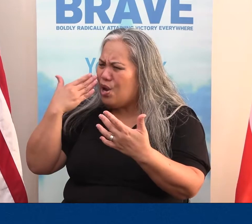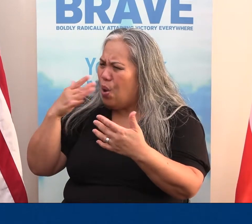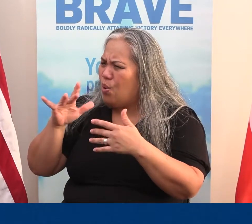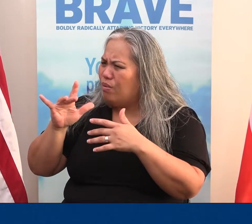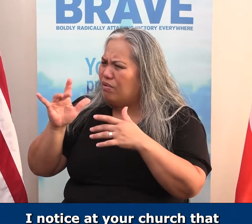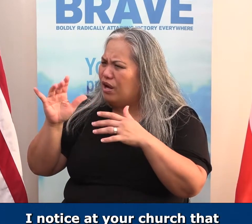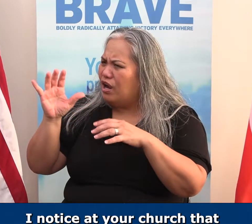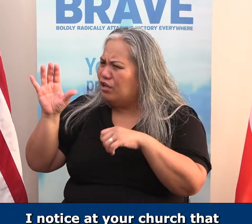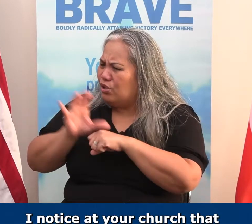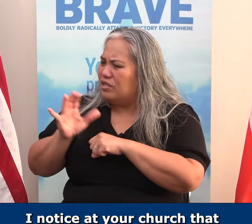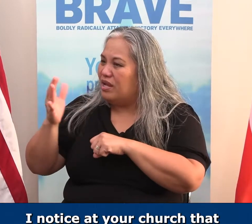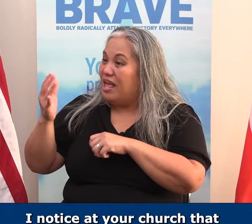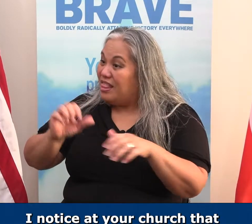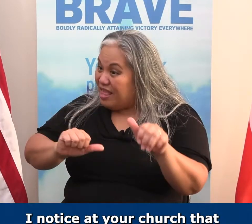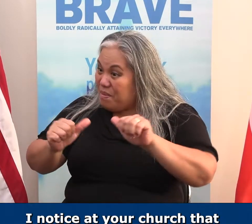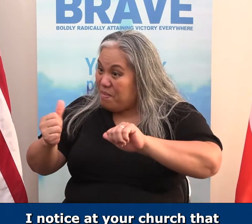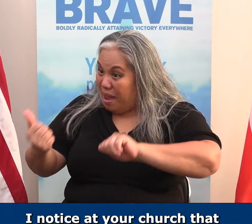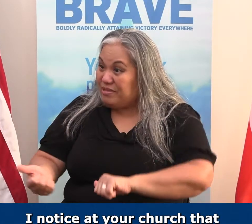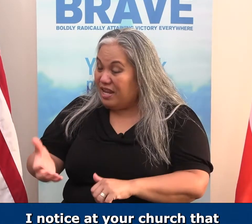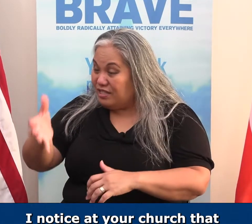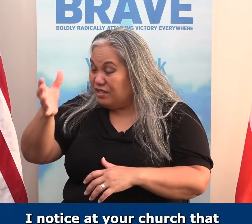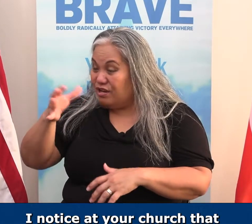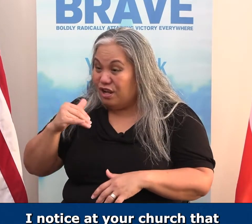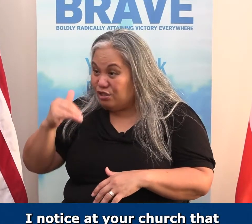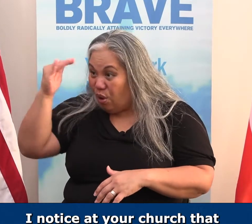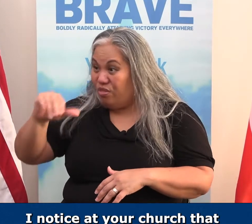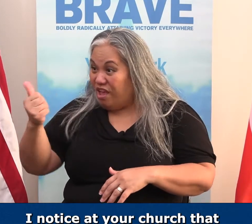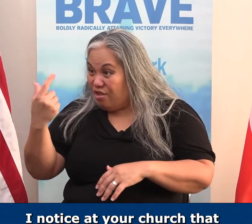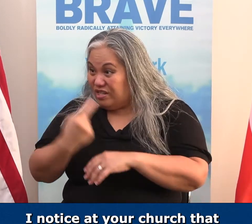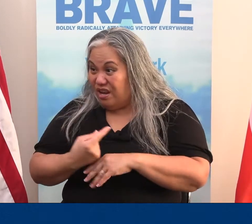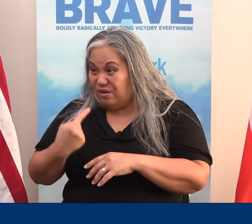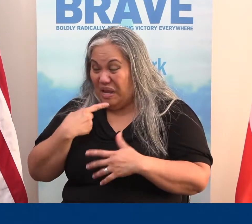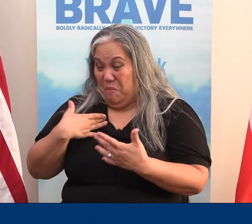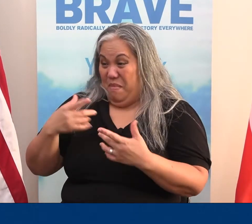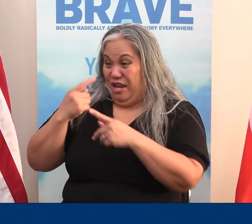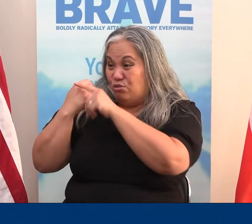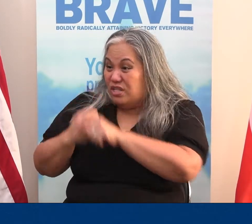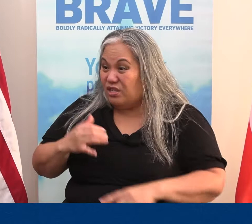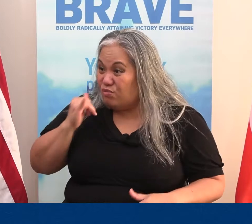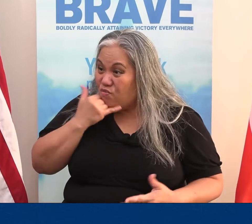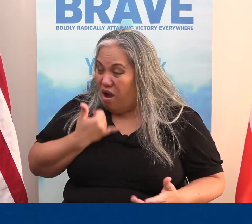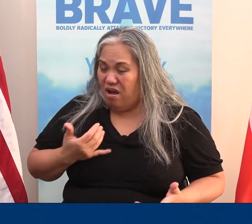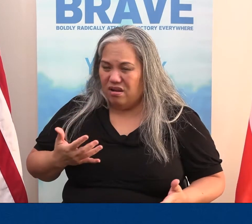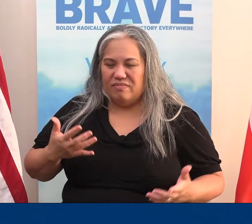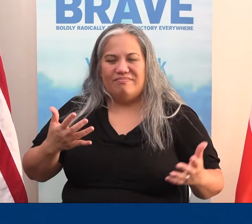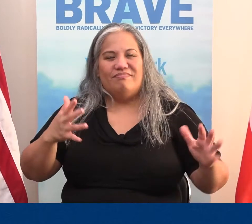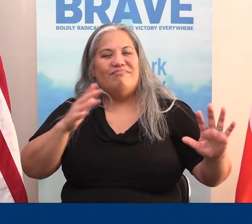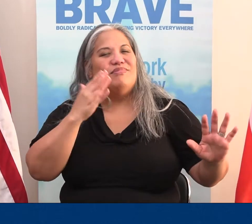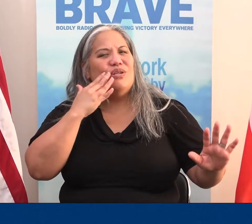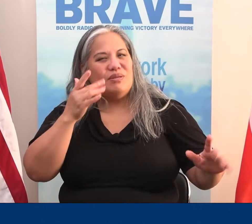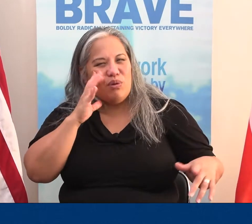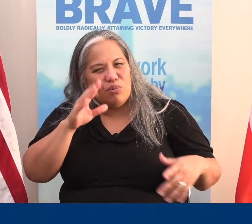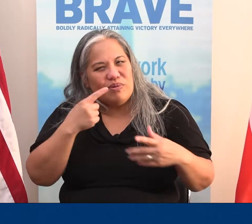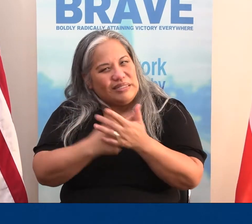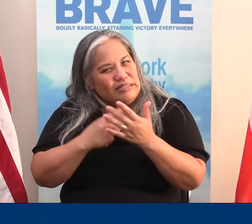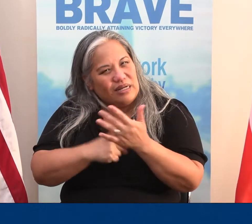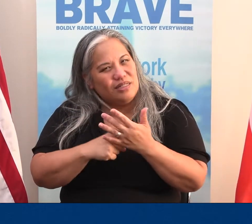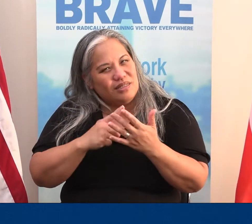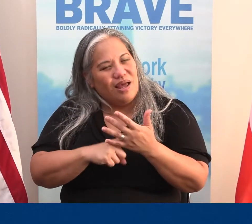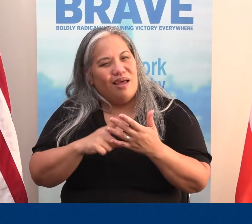hold it. I noticed it's a church that they baptized an adult the other day. Are you saying that my tradition is wrong? Say, you know something,